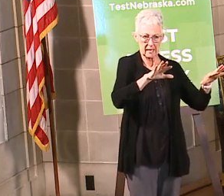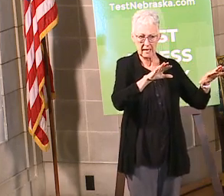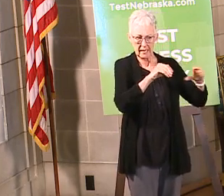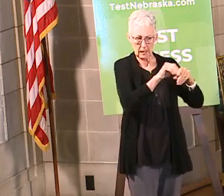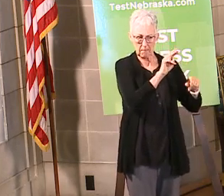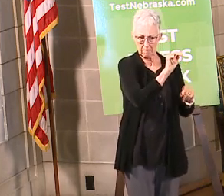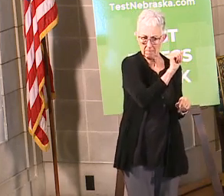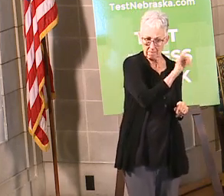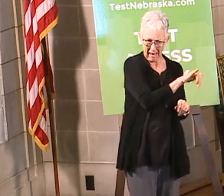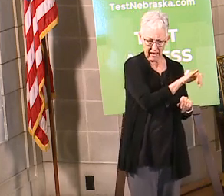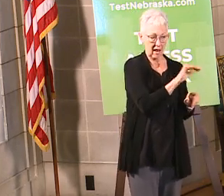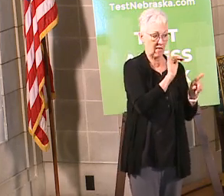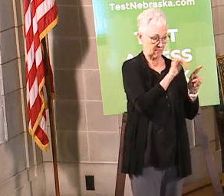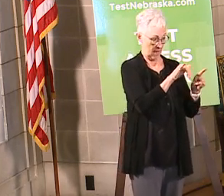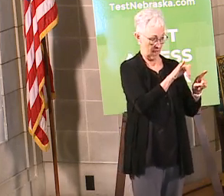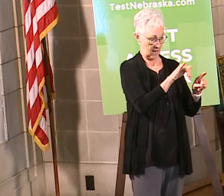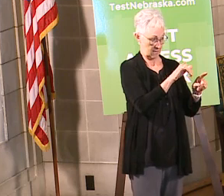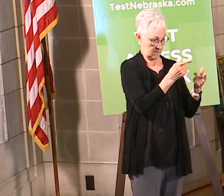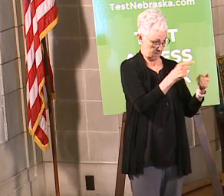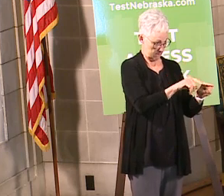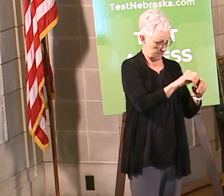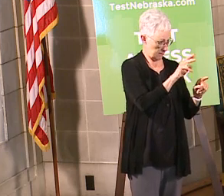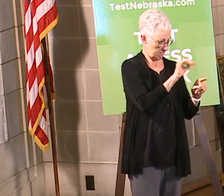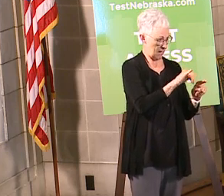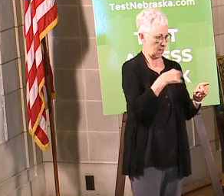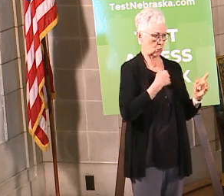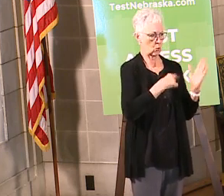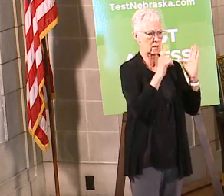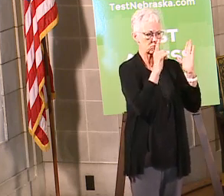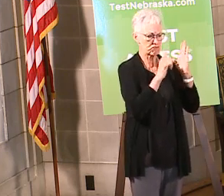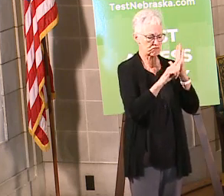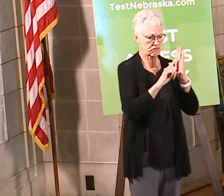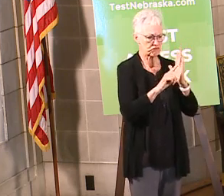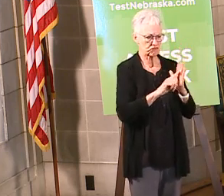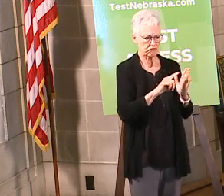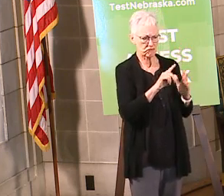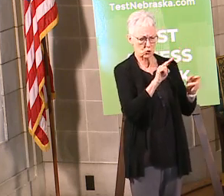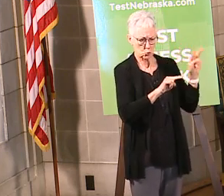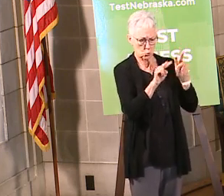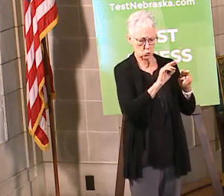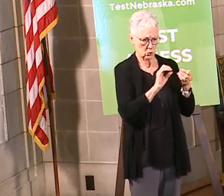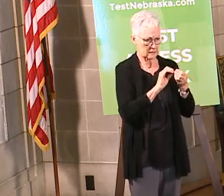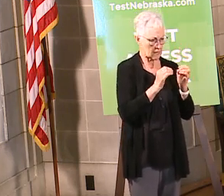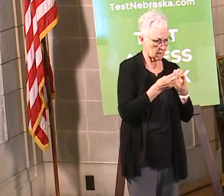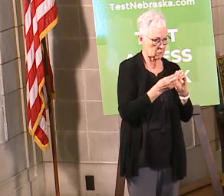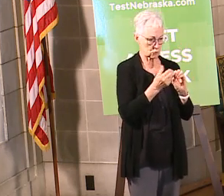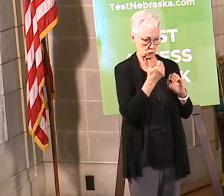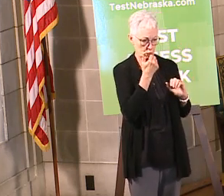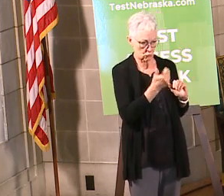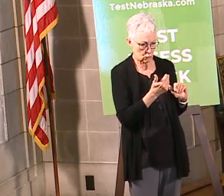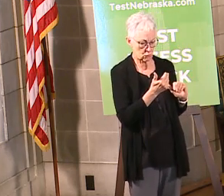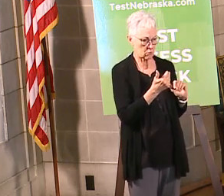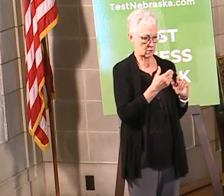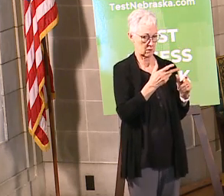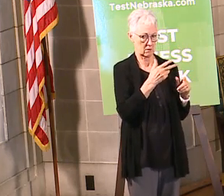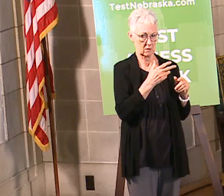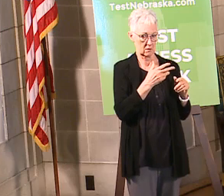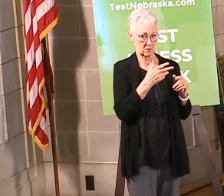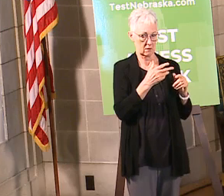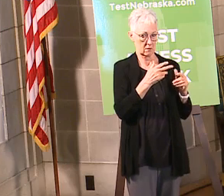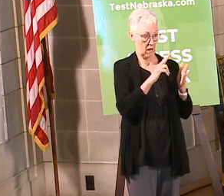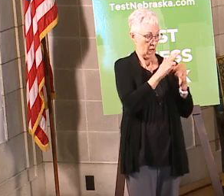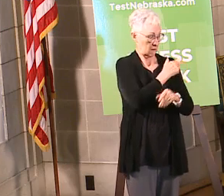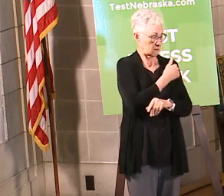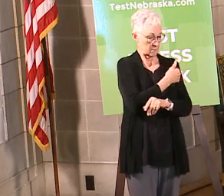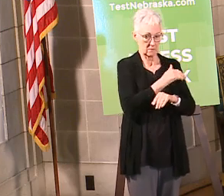that decision has been made, but we will be looking at the factors with regard to how stable the hospital system is and so forth